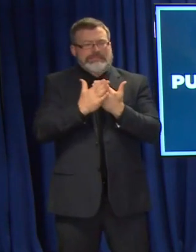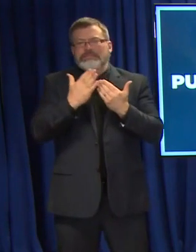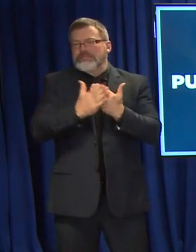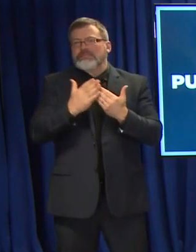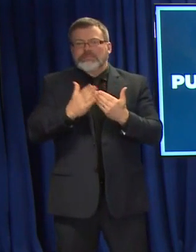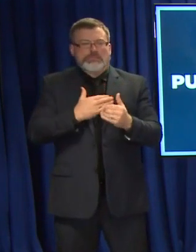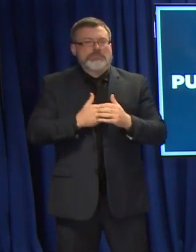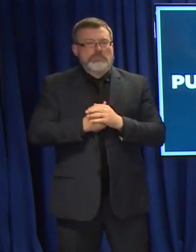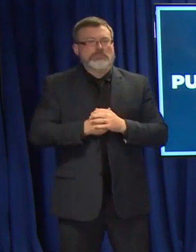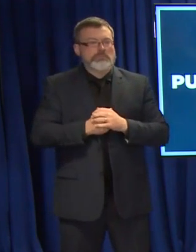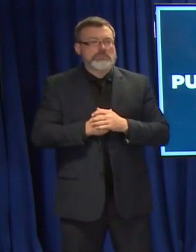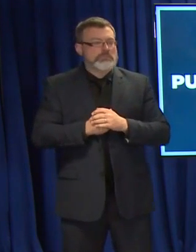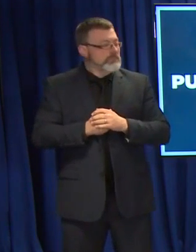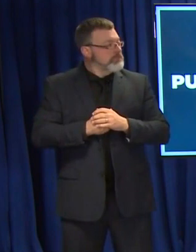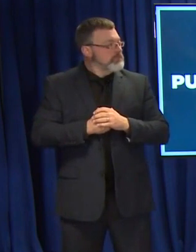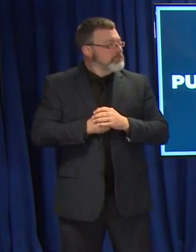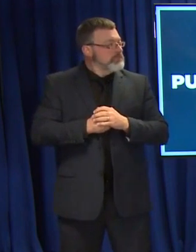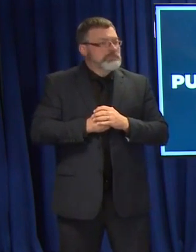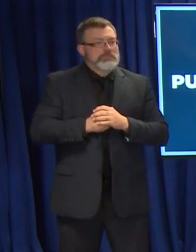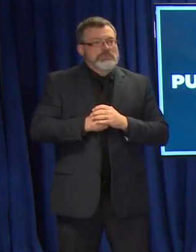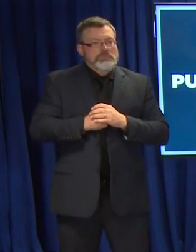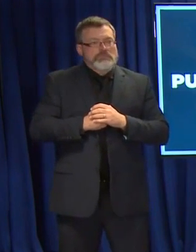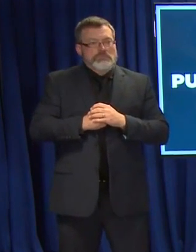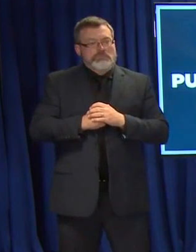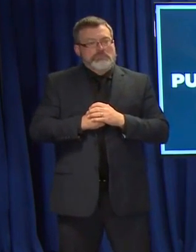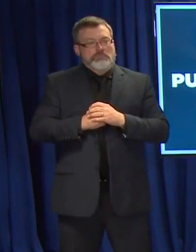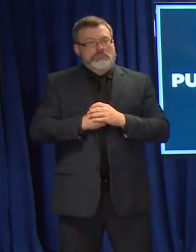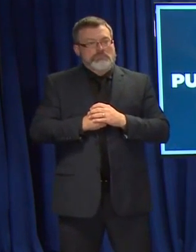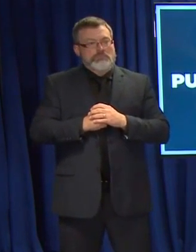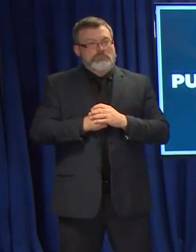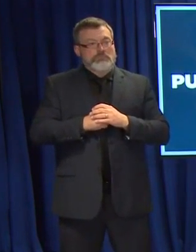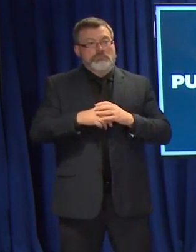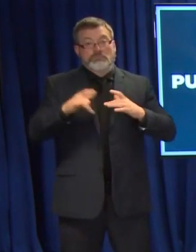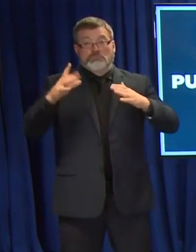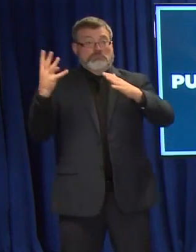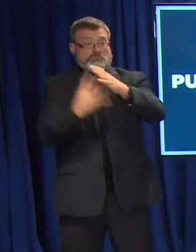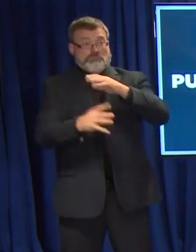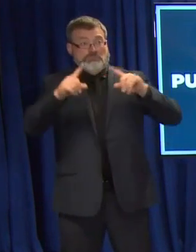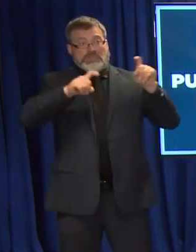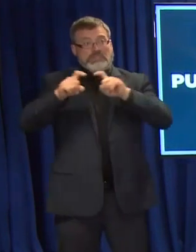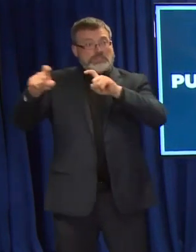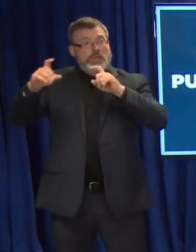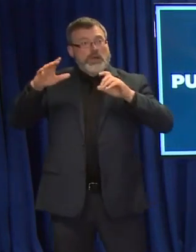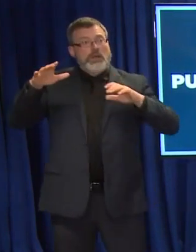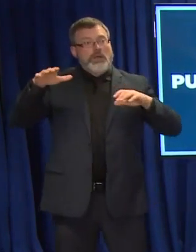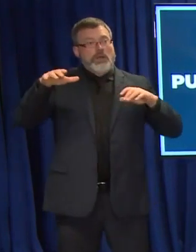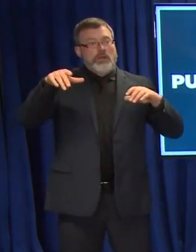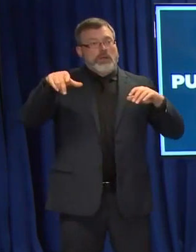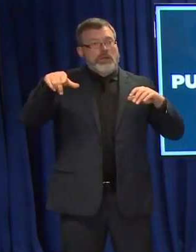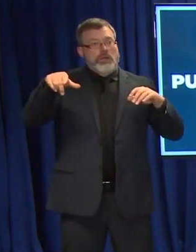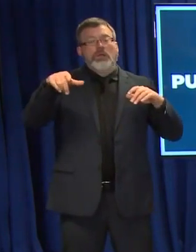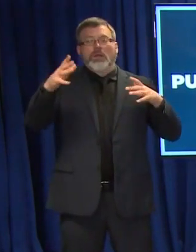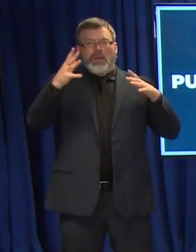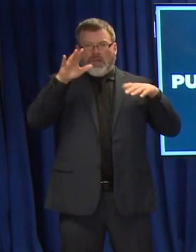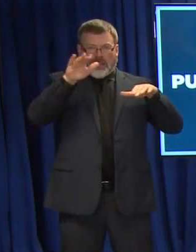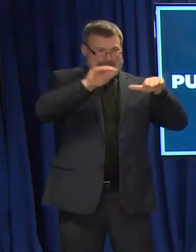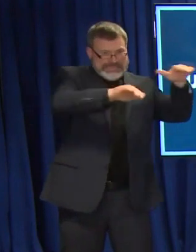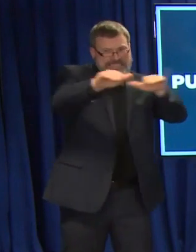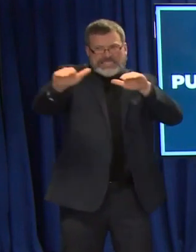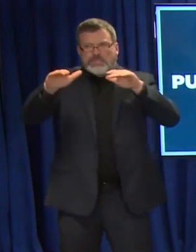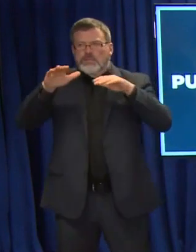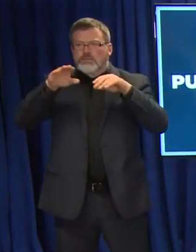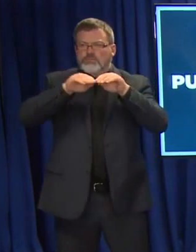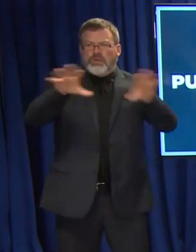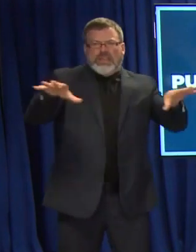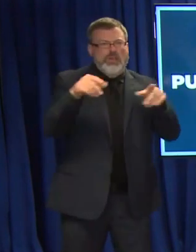Most of the traffic through those sites have been word of mouth, but they are fully up and running and really are open